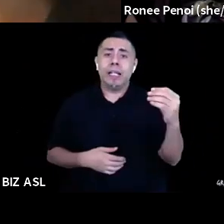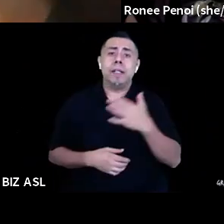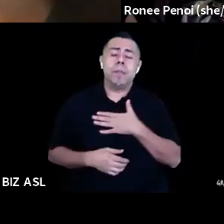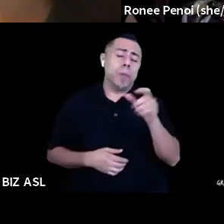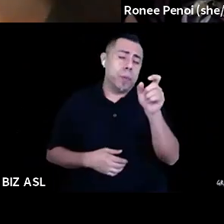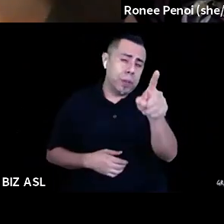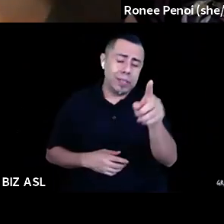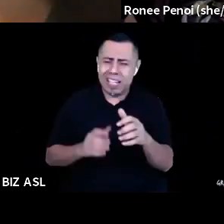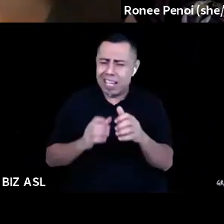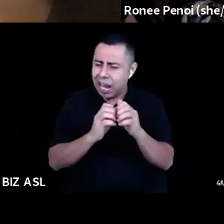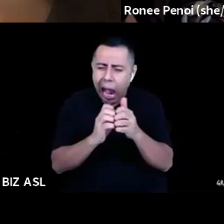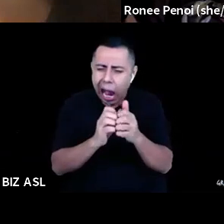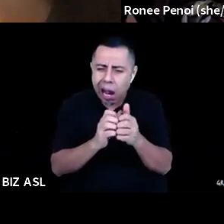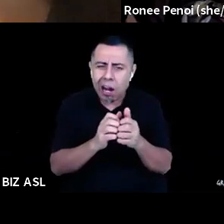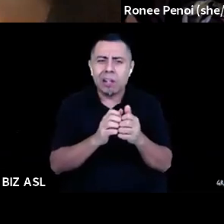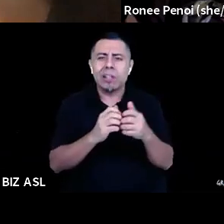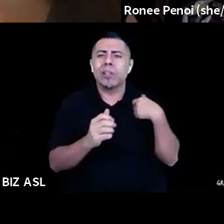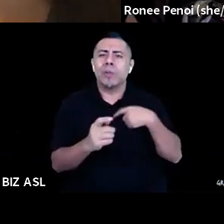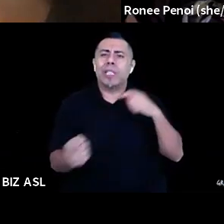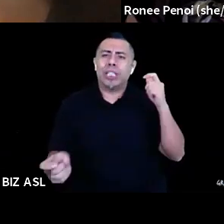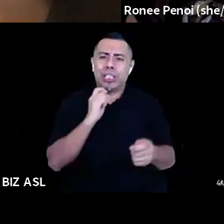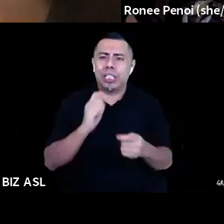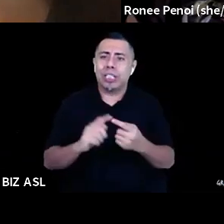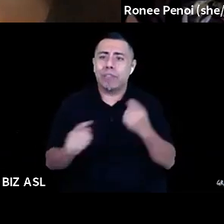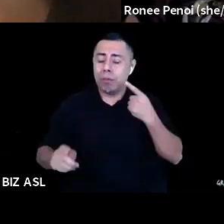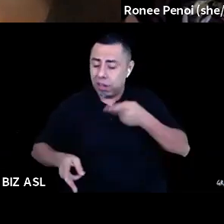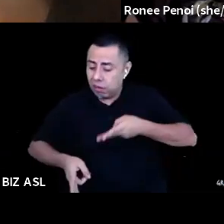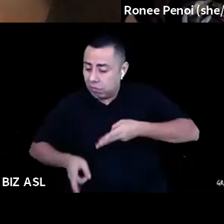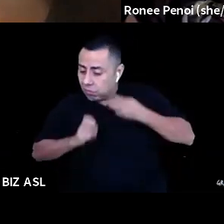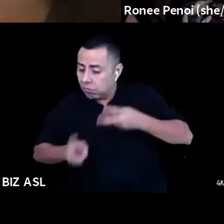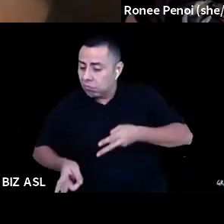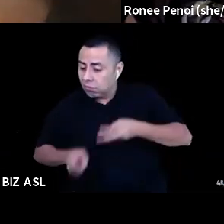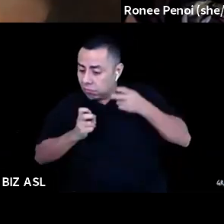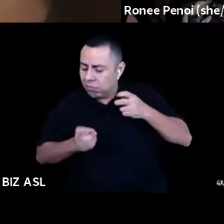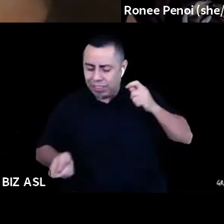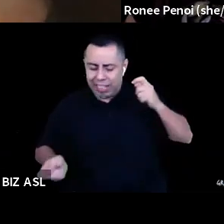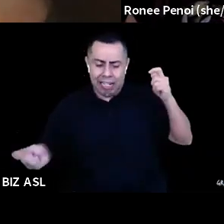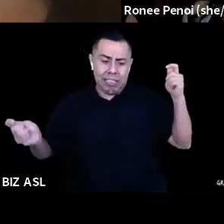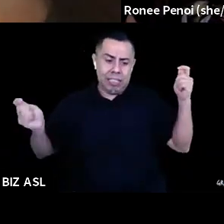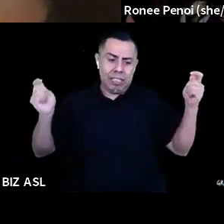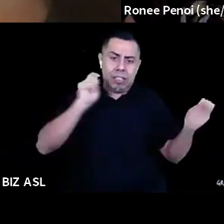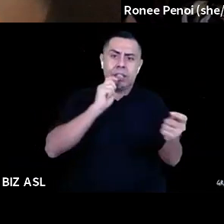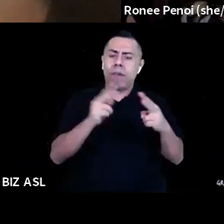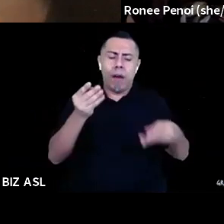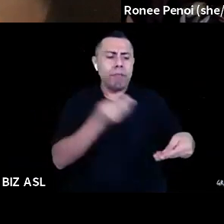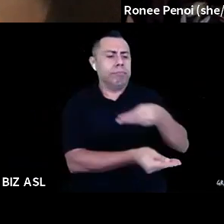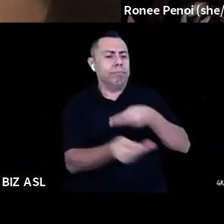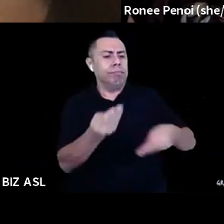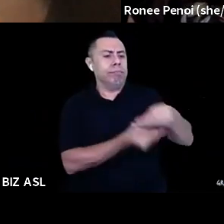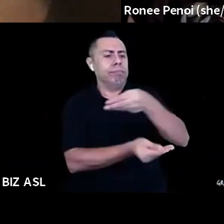go from extractive to regenerative has been thought about and strategized for decades. And again, always being led